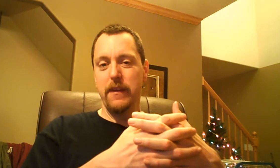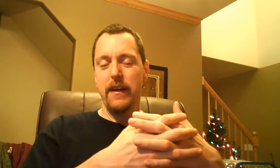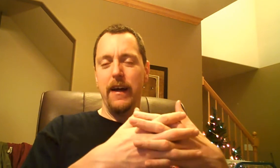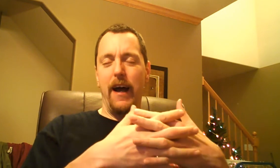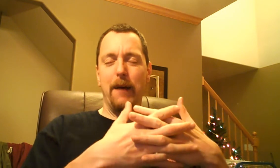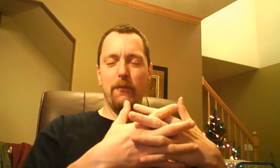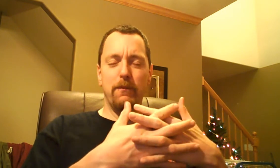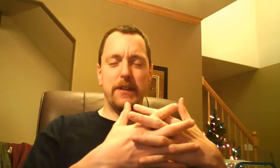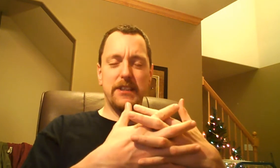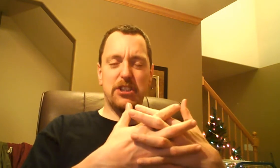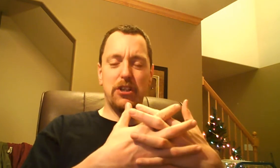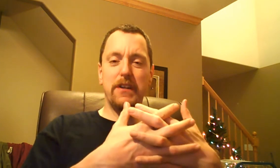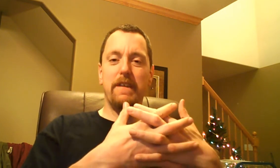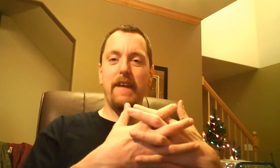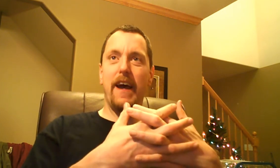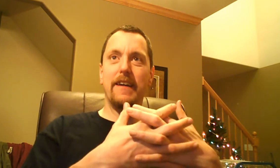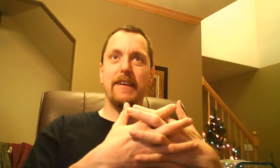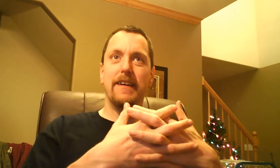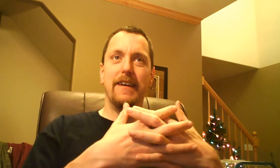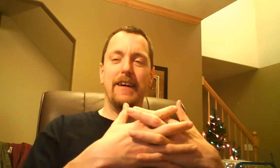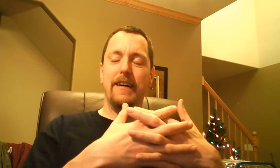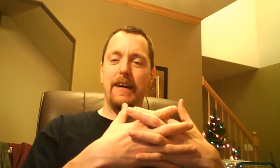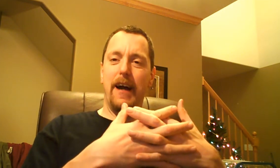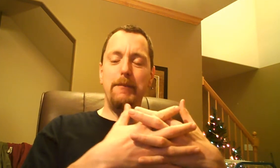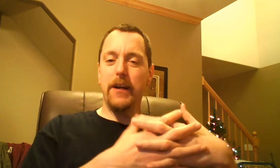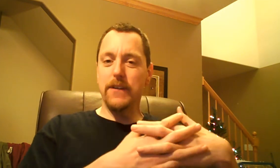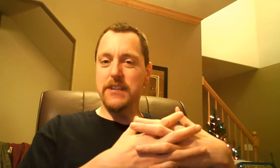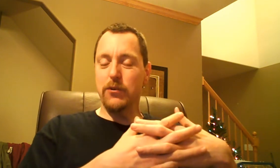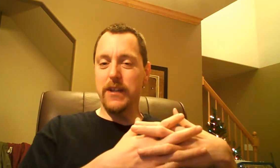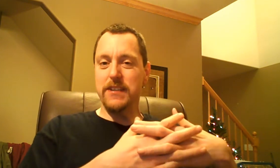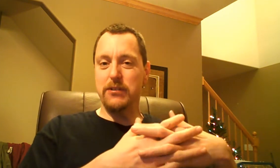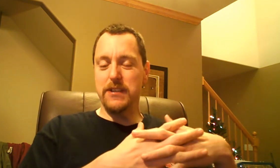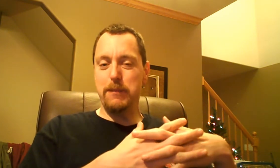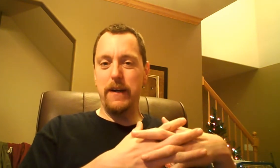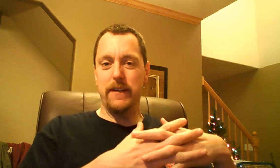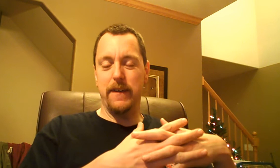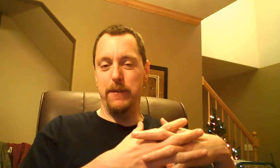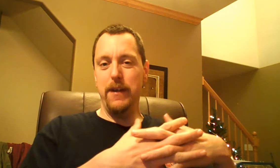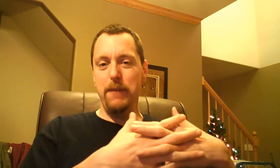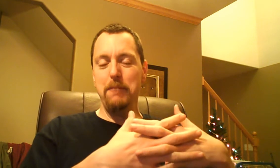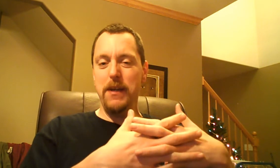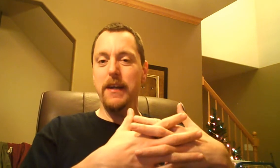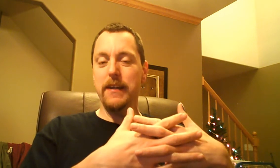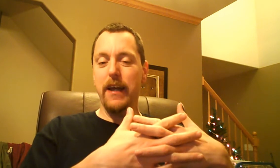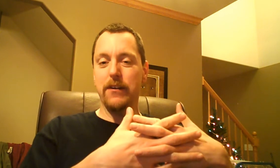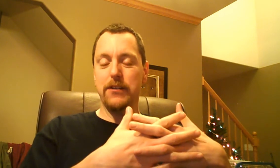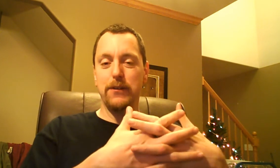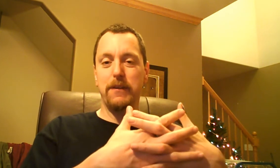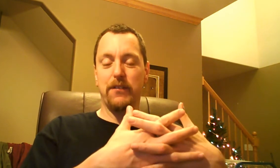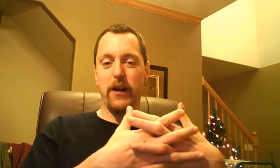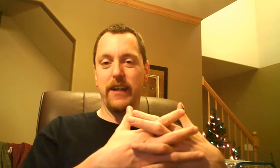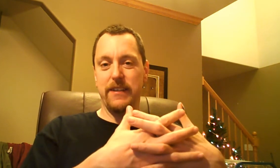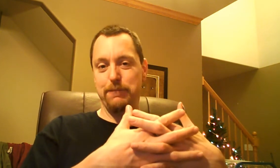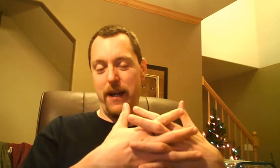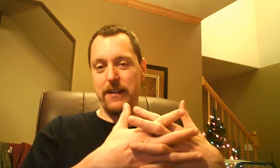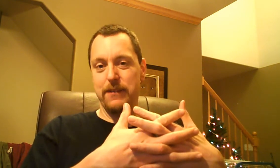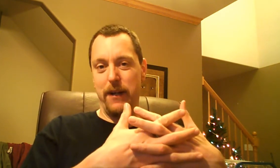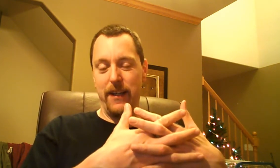I'm concerned that I'm not always the quickest to respond to them. It may be a day or two before I get back to my